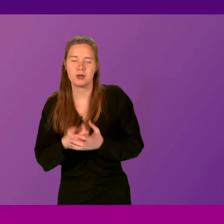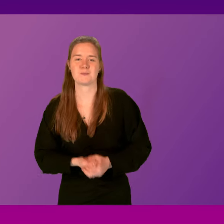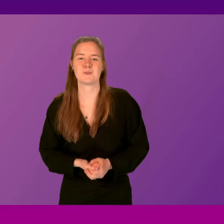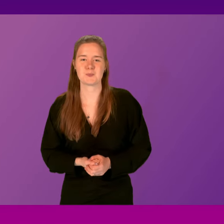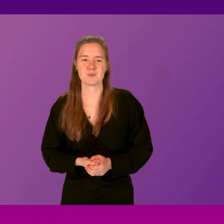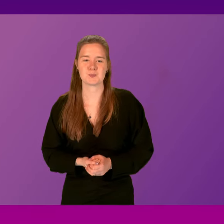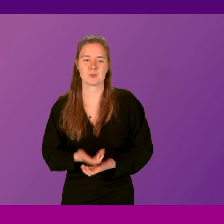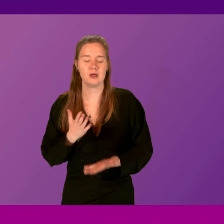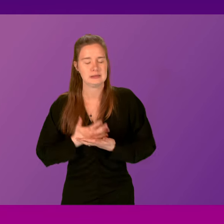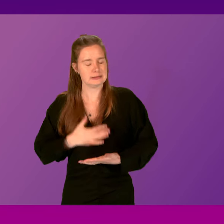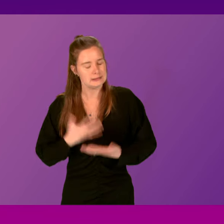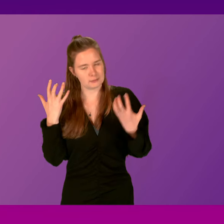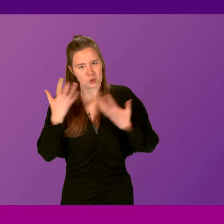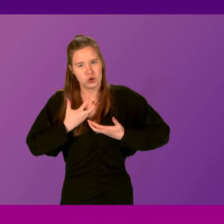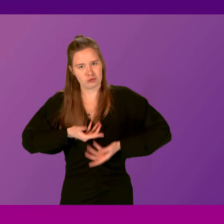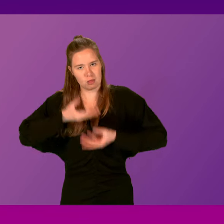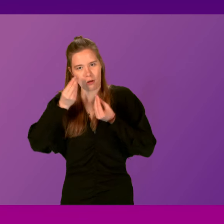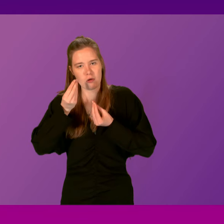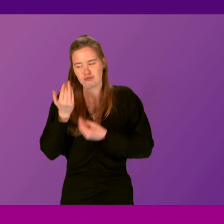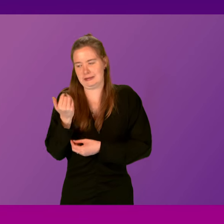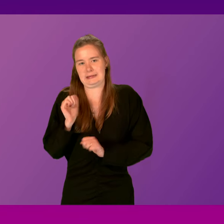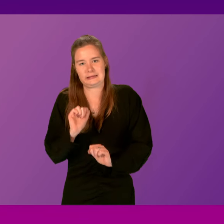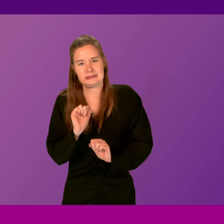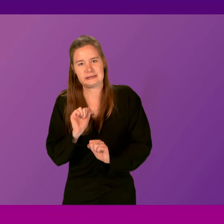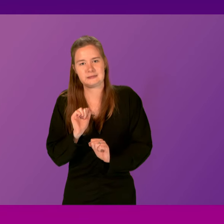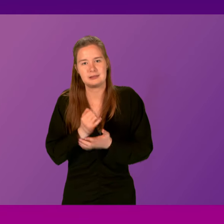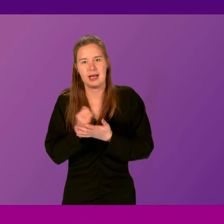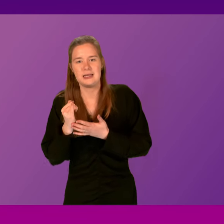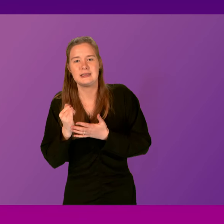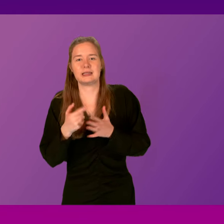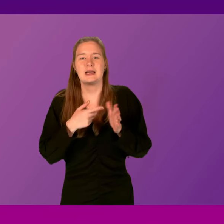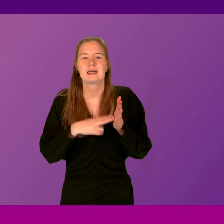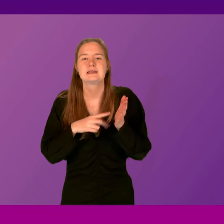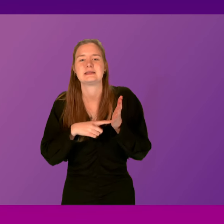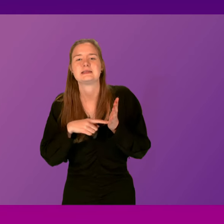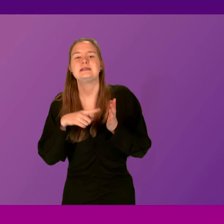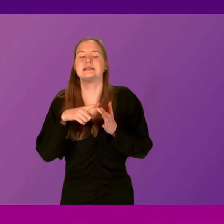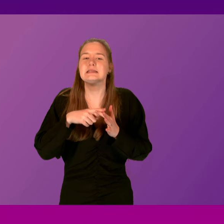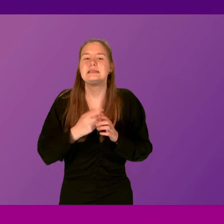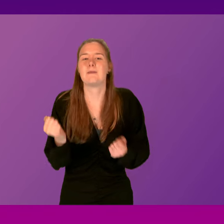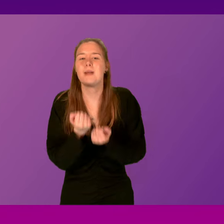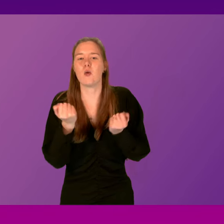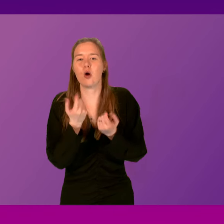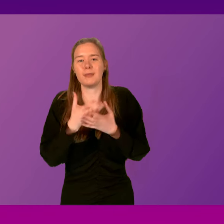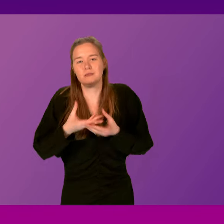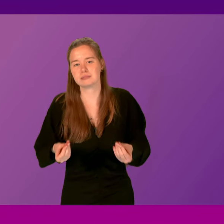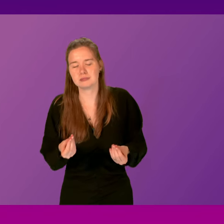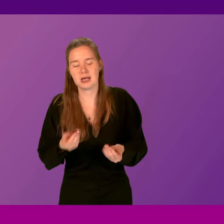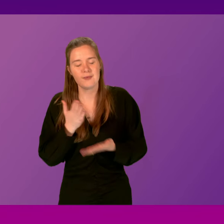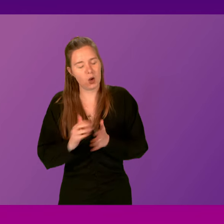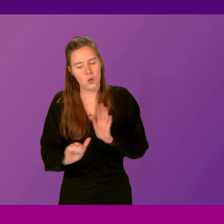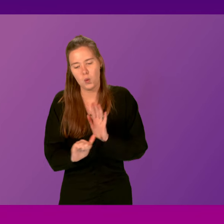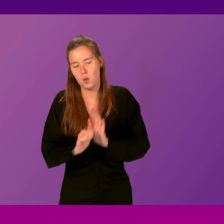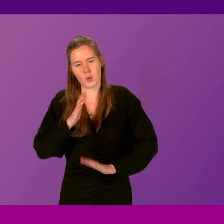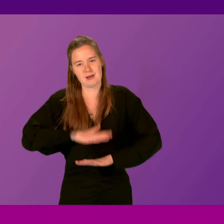was very, very concerned to learn recently that anti-power has entered into administration. This will be a very difficult